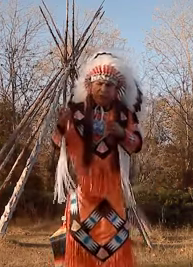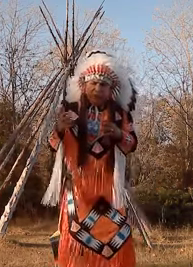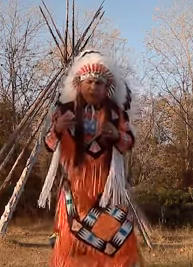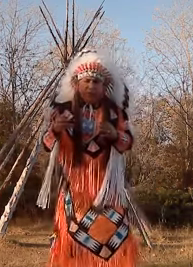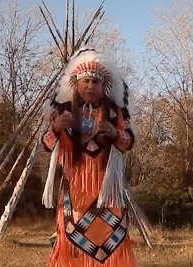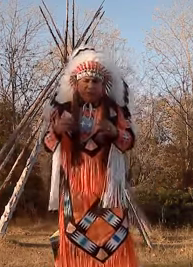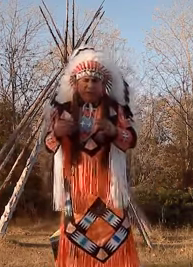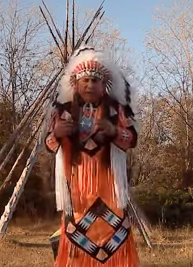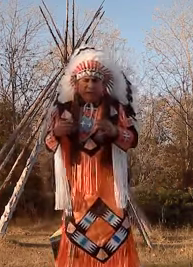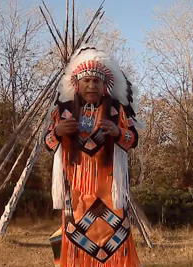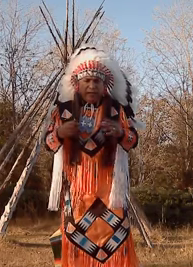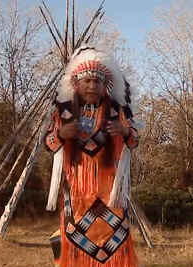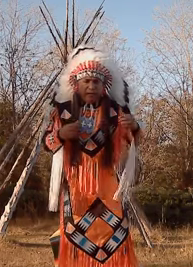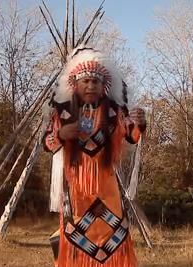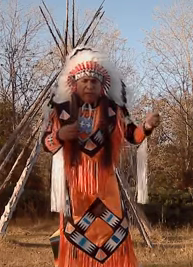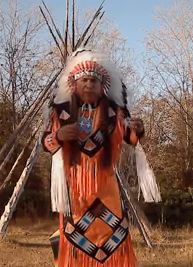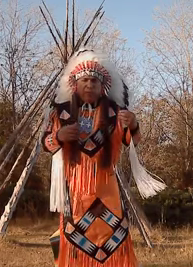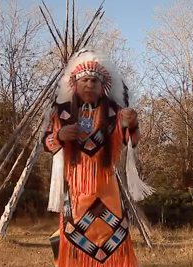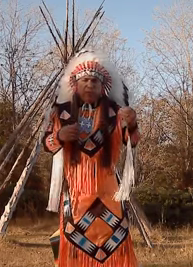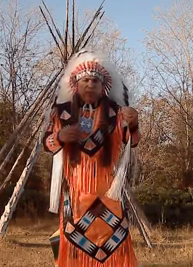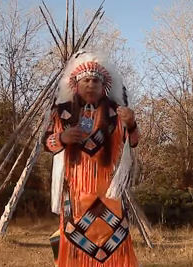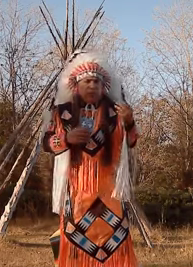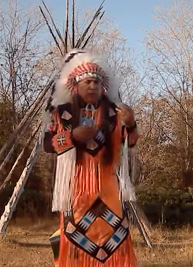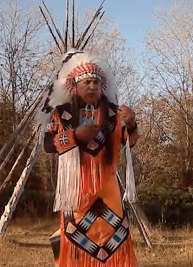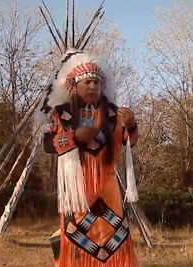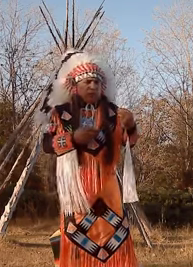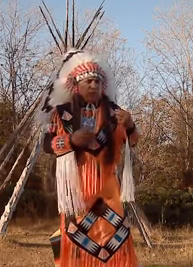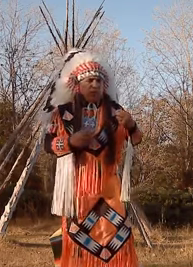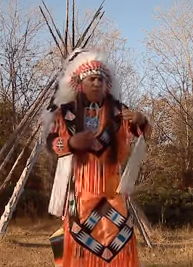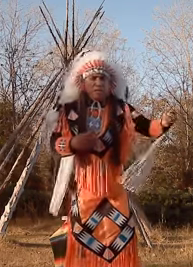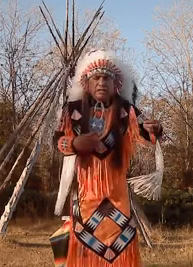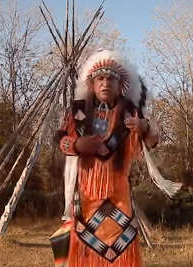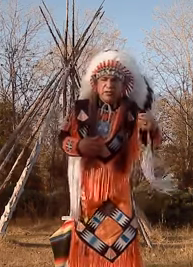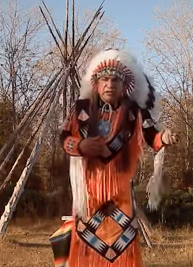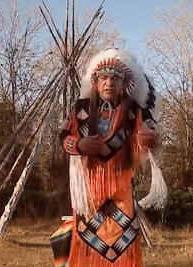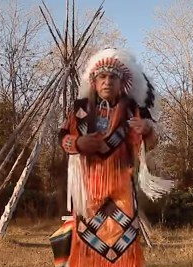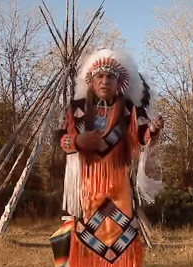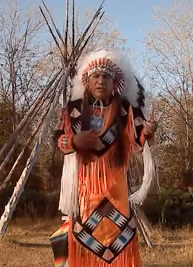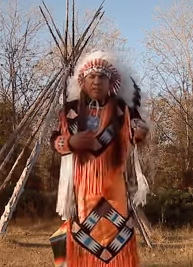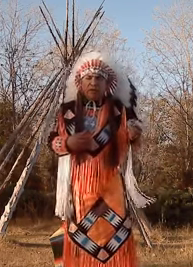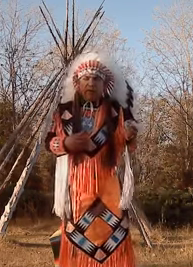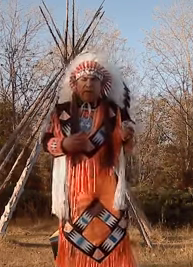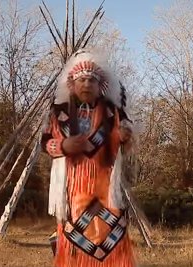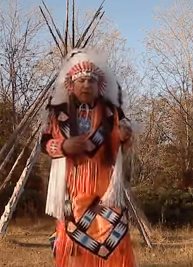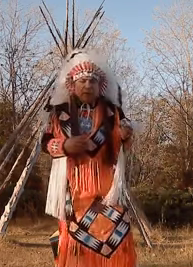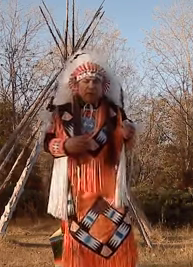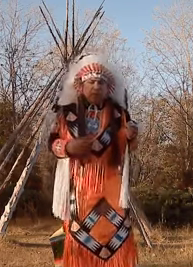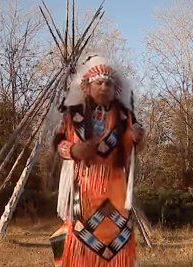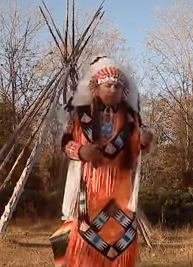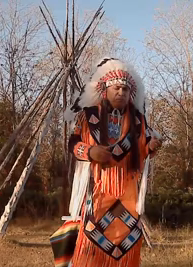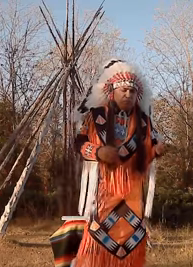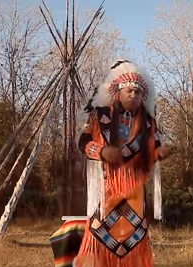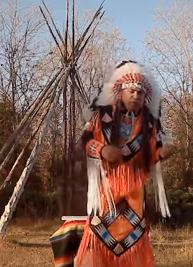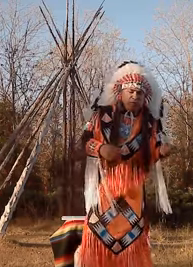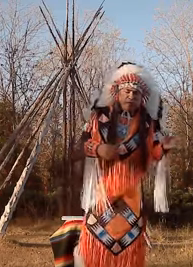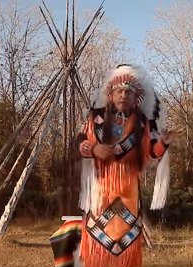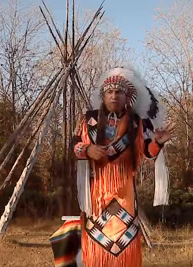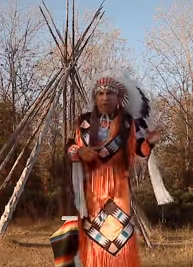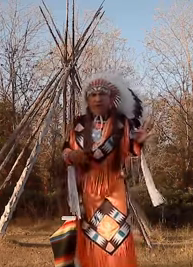may startle you and then you'll be able to see what that storyteller is talking about um like you know